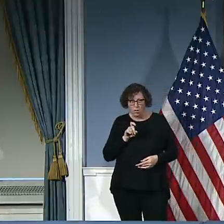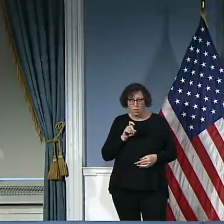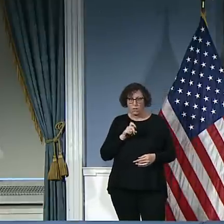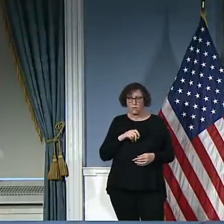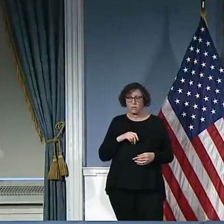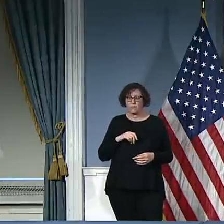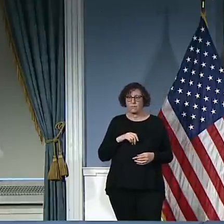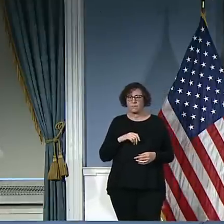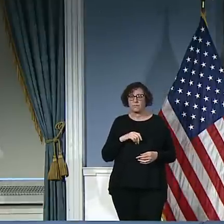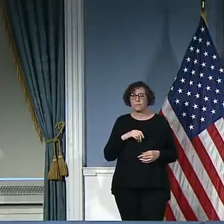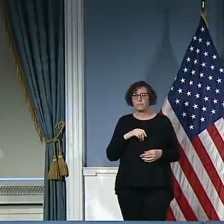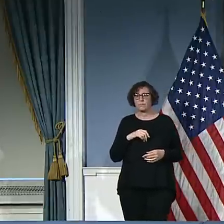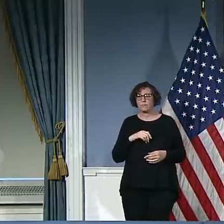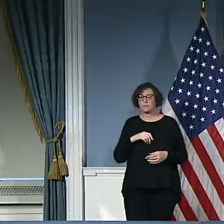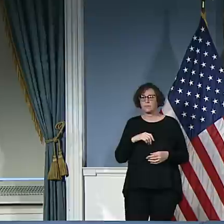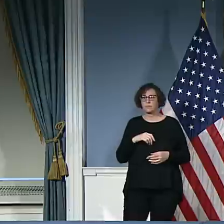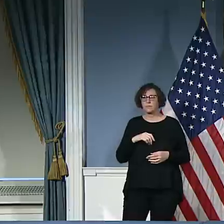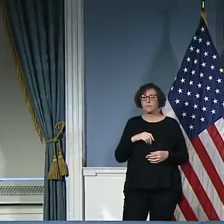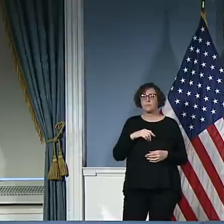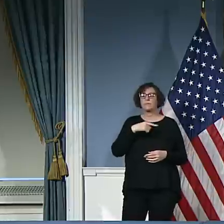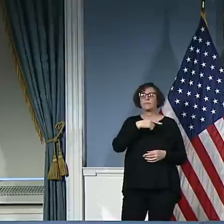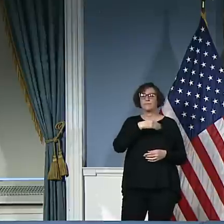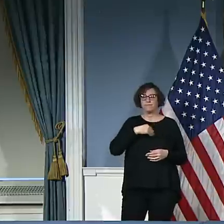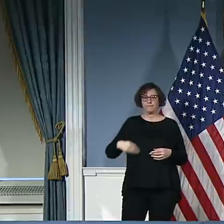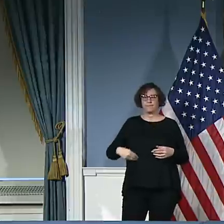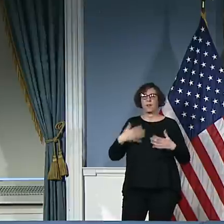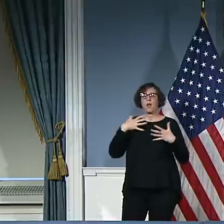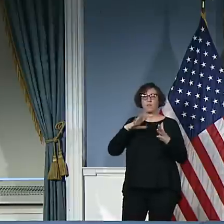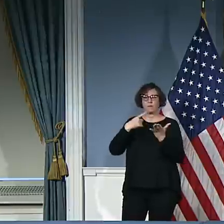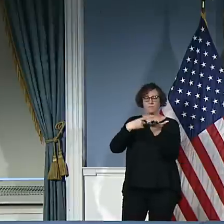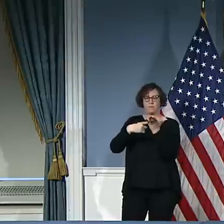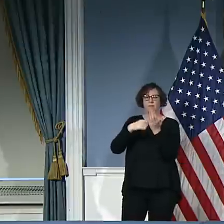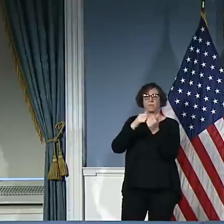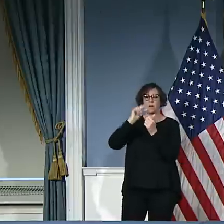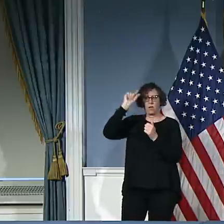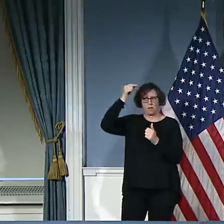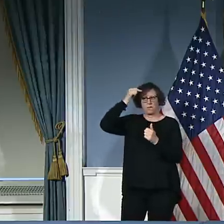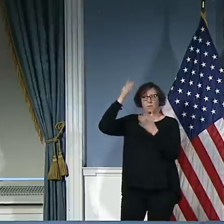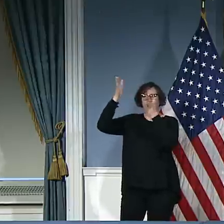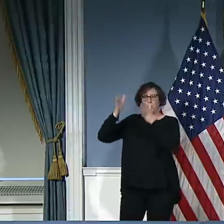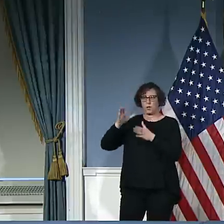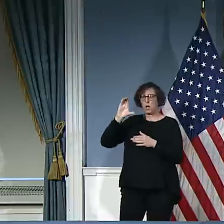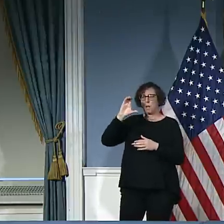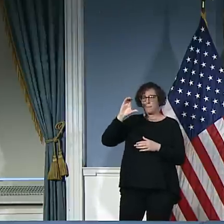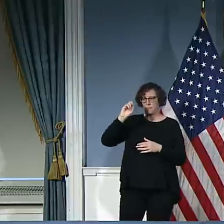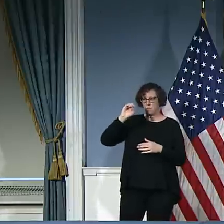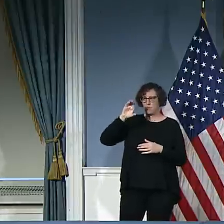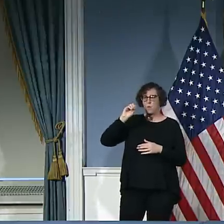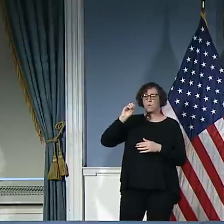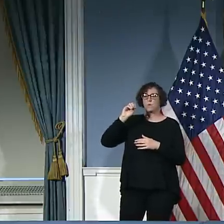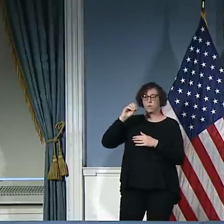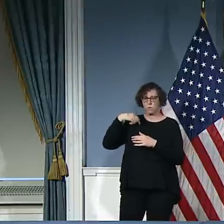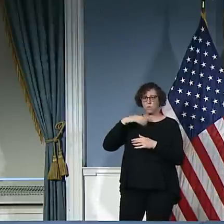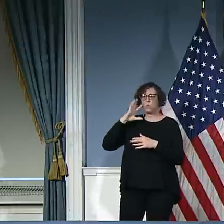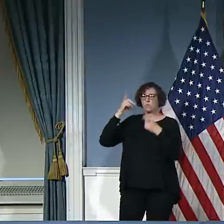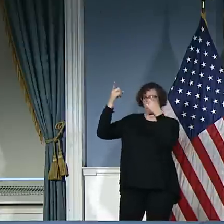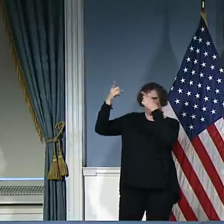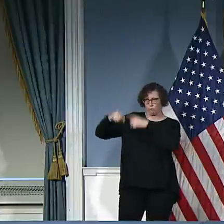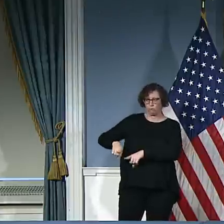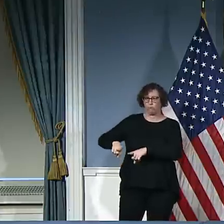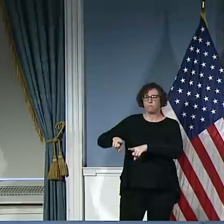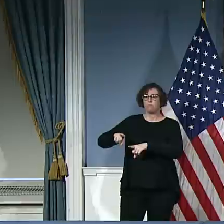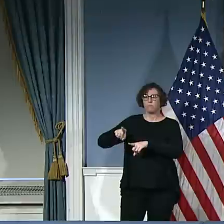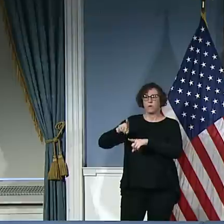something I've talked to the governor about. We are absolutely united in that point, that there's no lines at this point